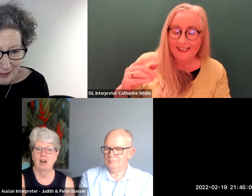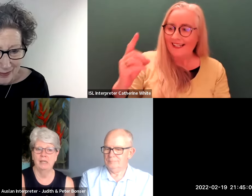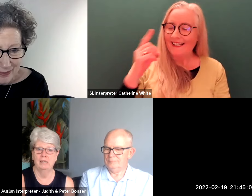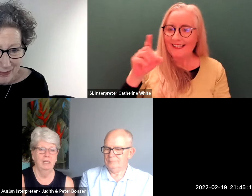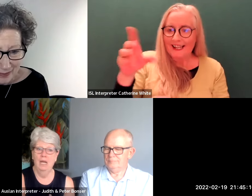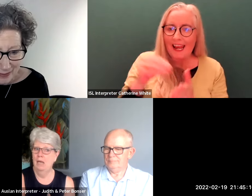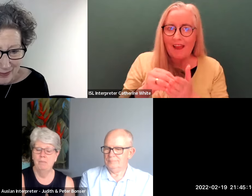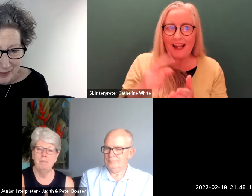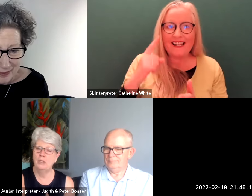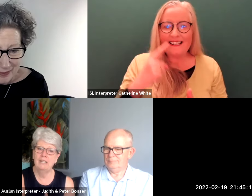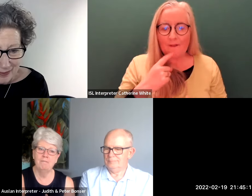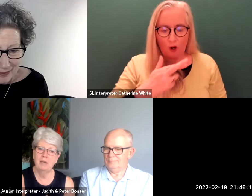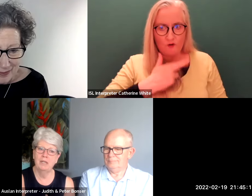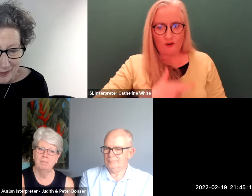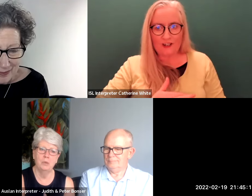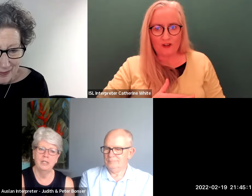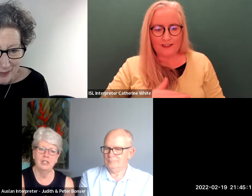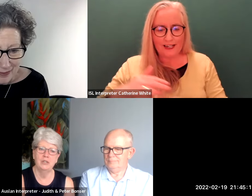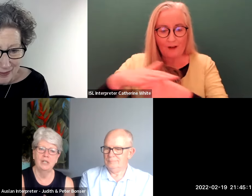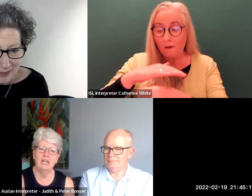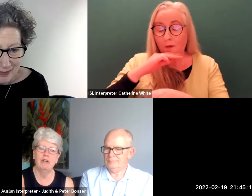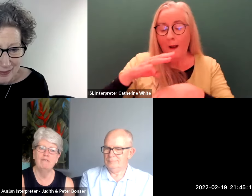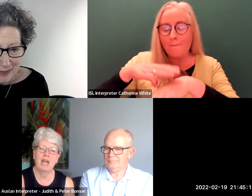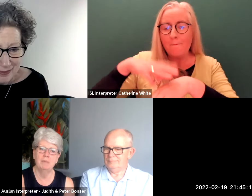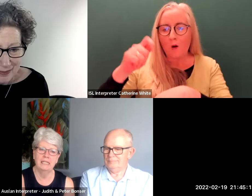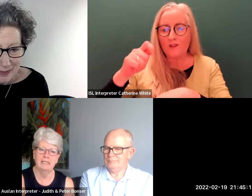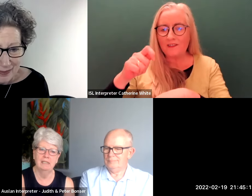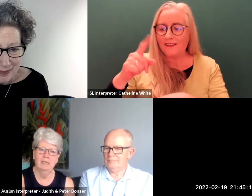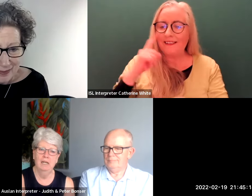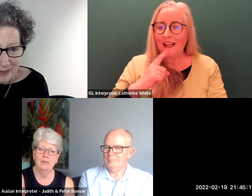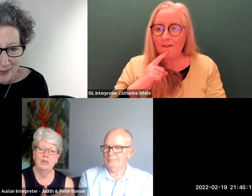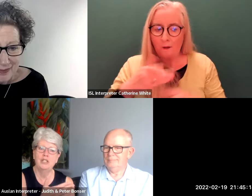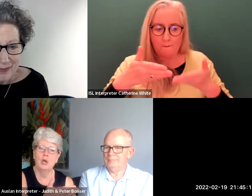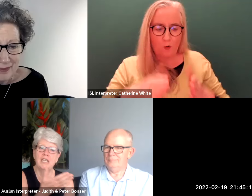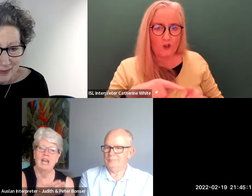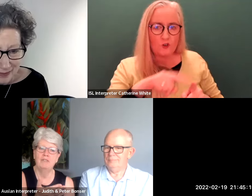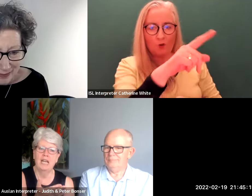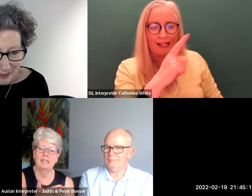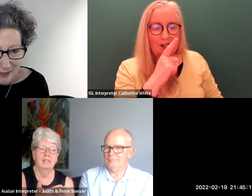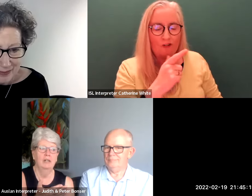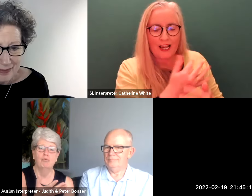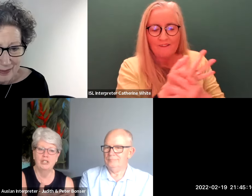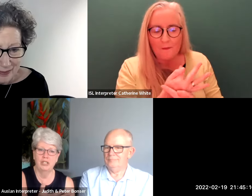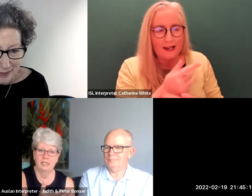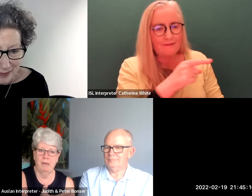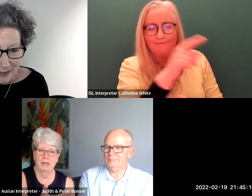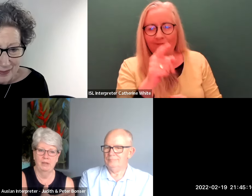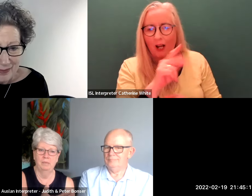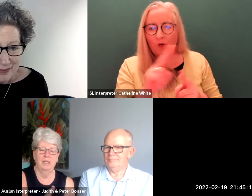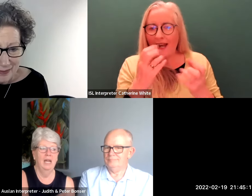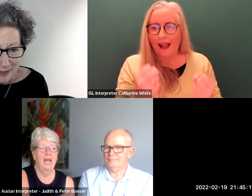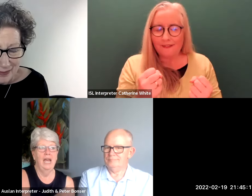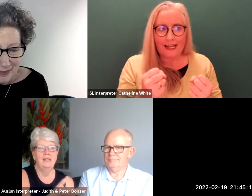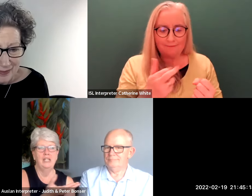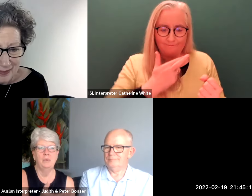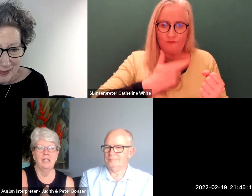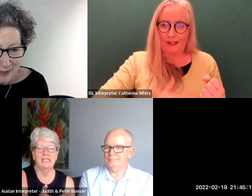environment but most deaf people are born into hearing families so they don't have that richness about them